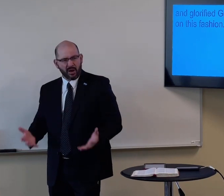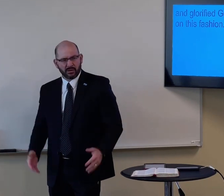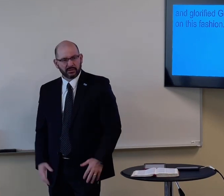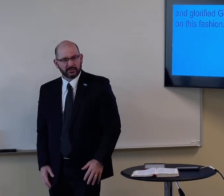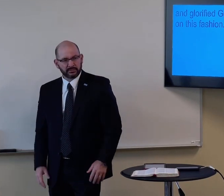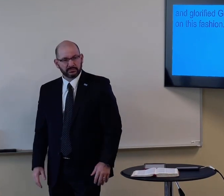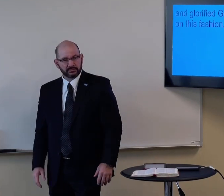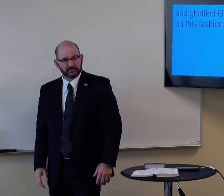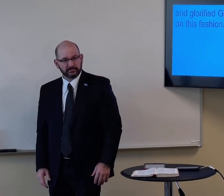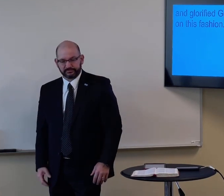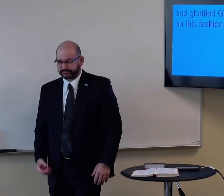How did he do it?